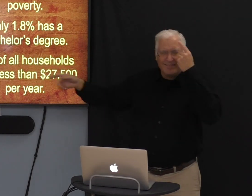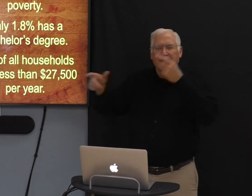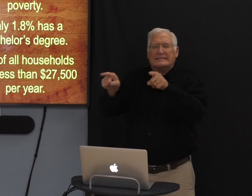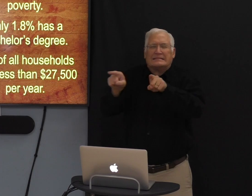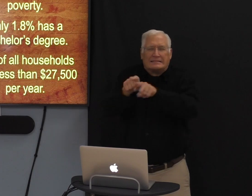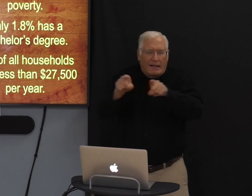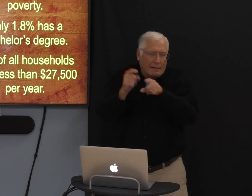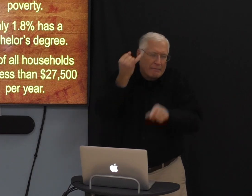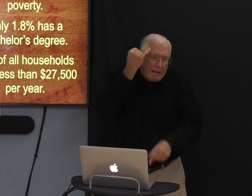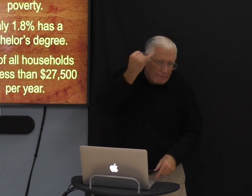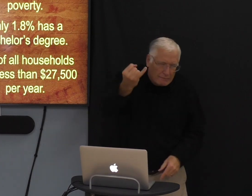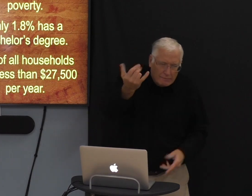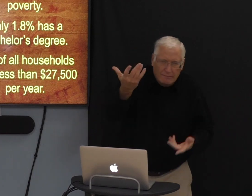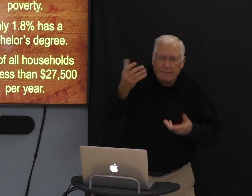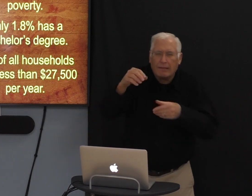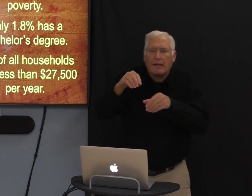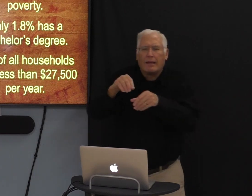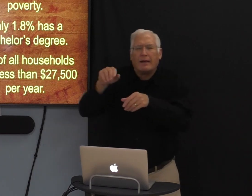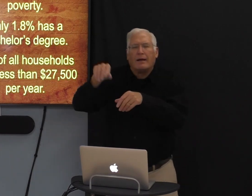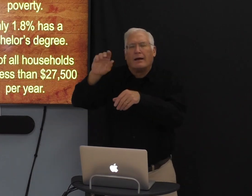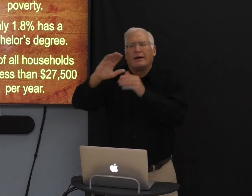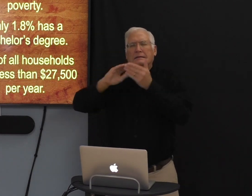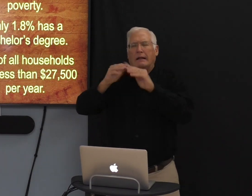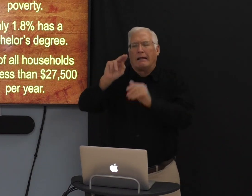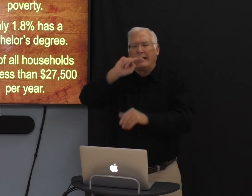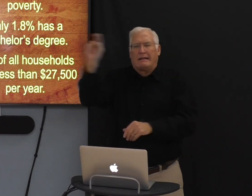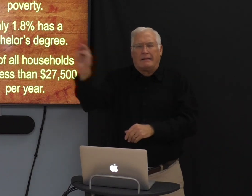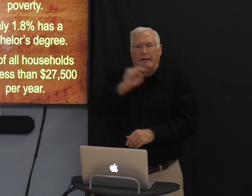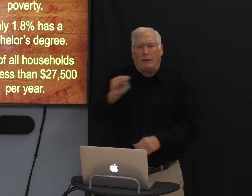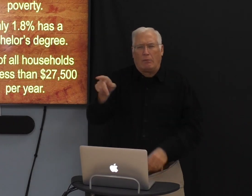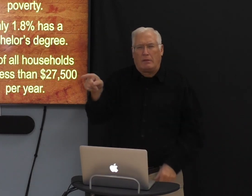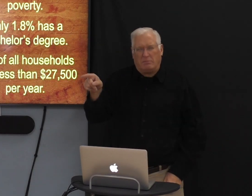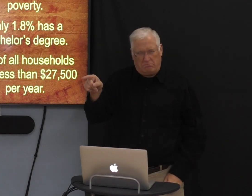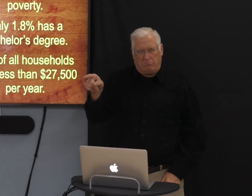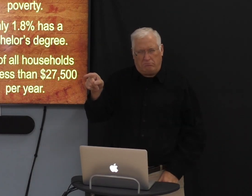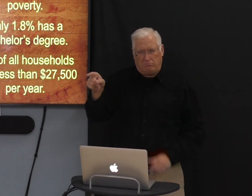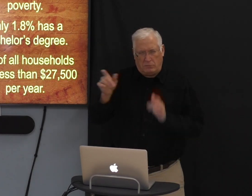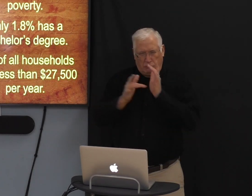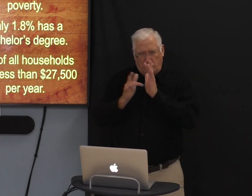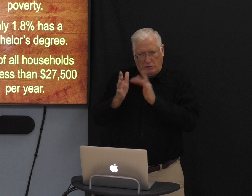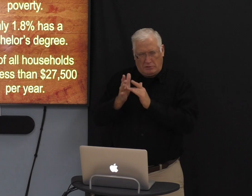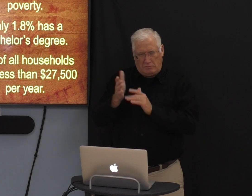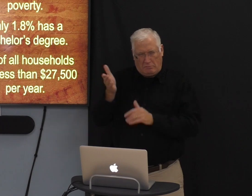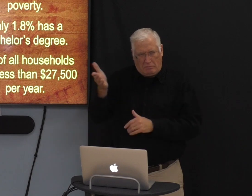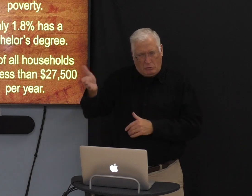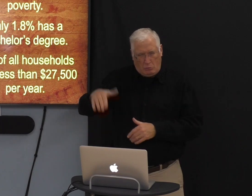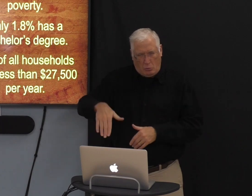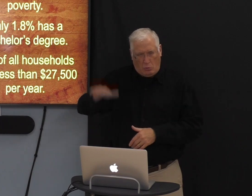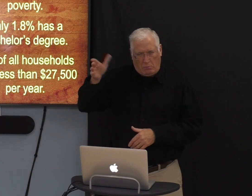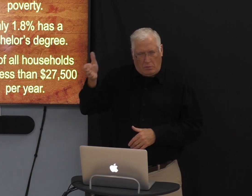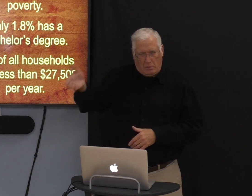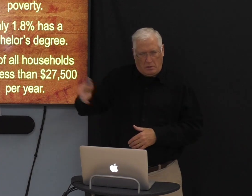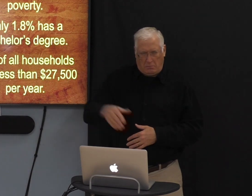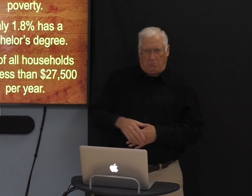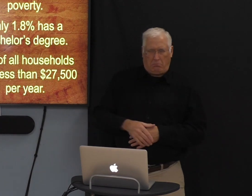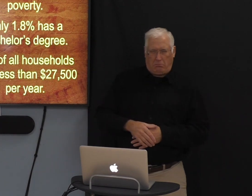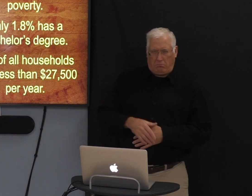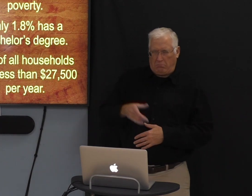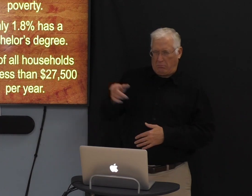You know, that's the same idea about the town of Nazareth. Jesus grew up in the